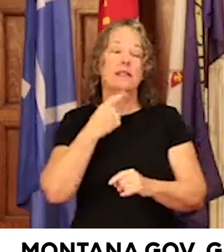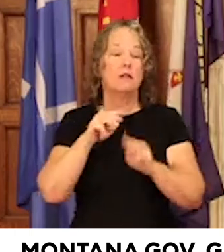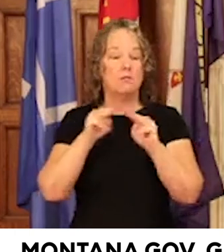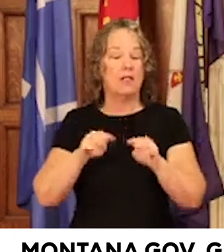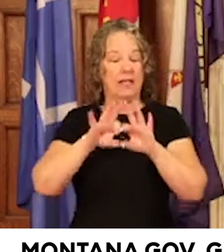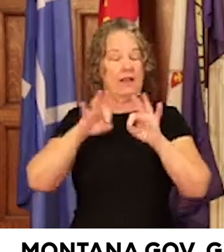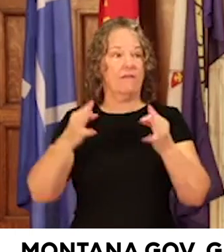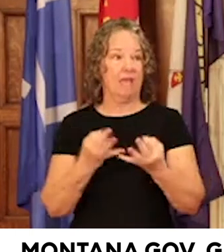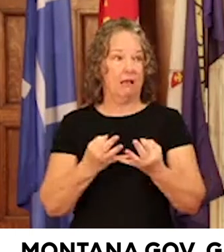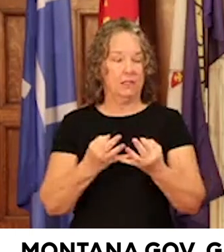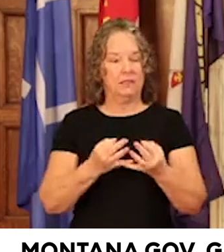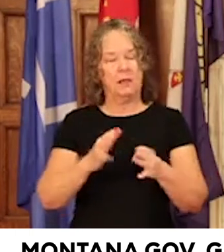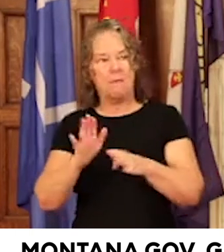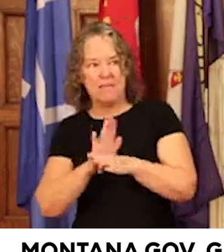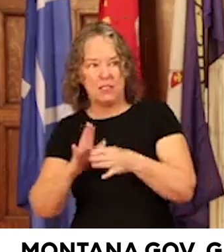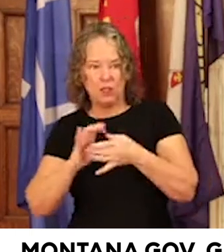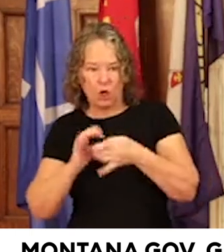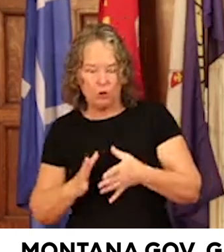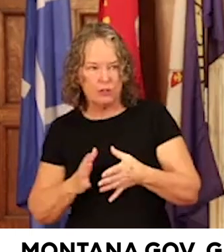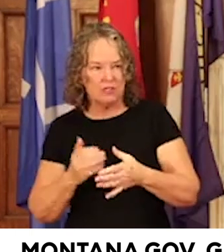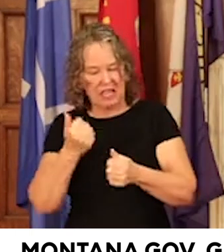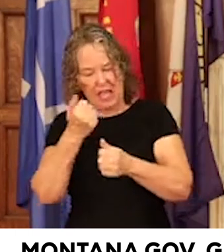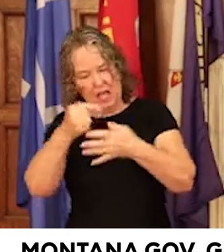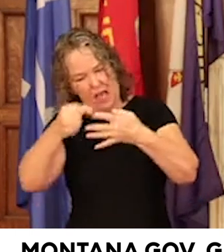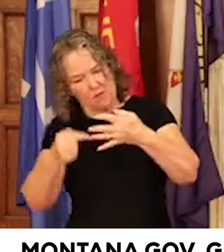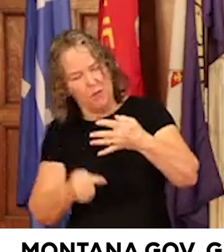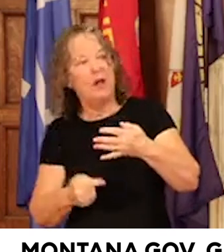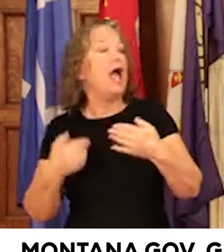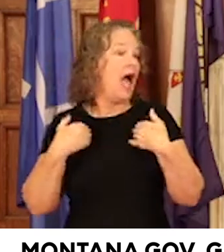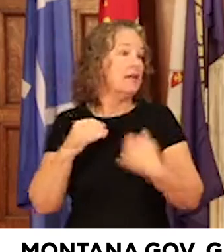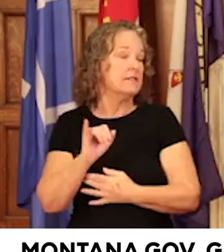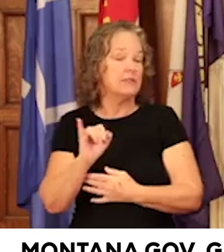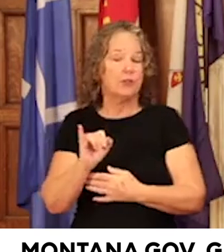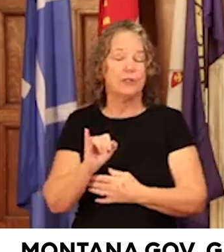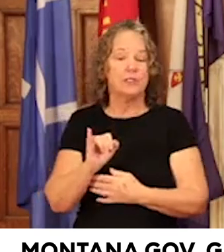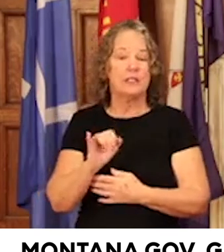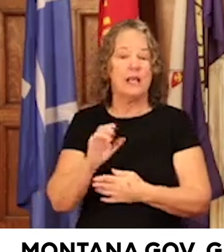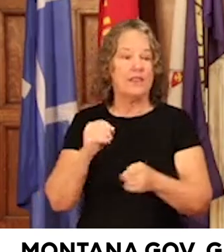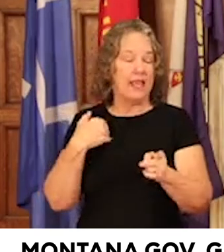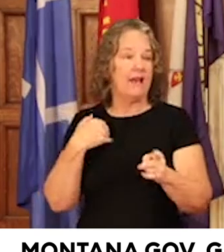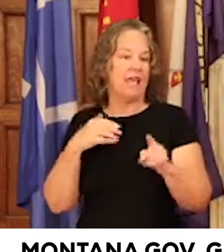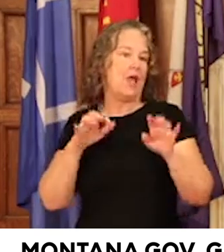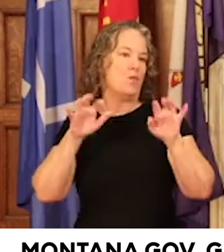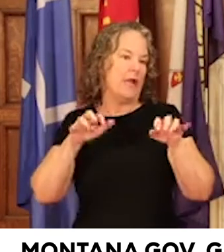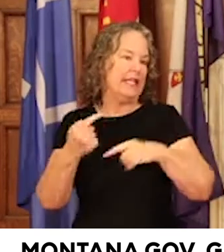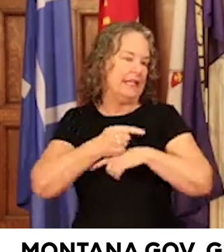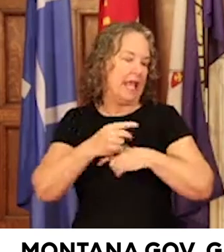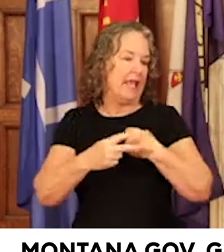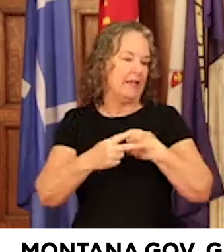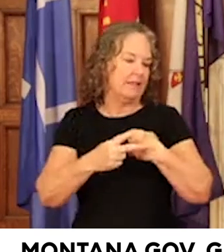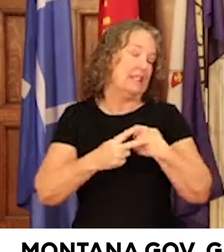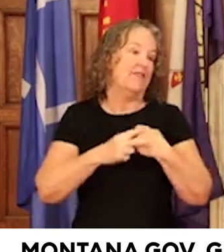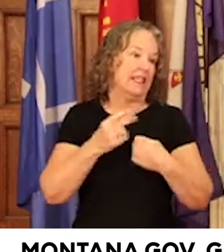families, business owners, everybody has an insurance policy and they have a rainy day fund. Ours are not